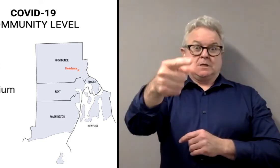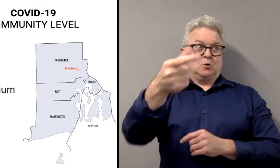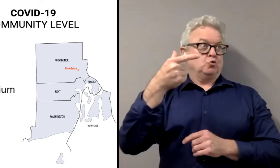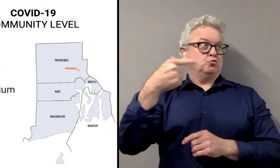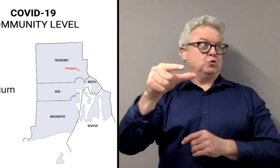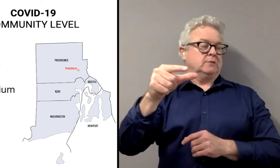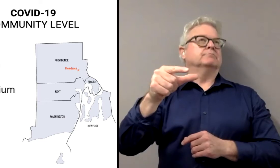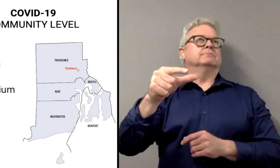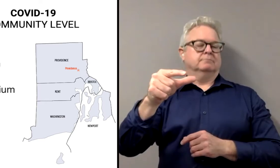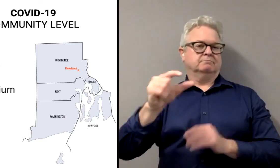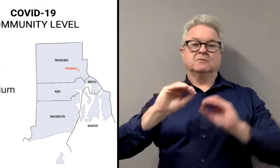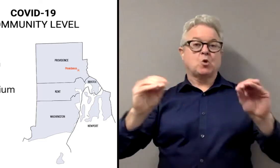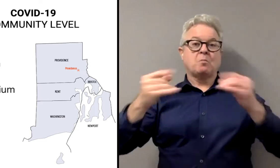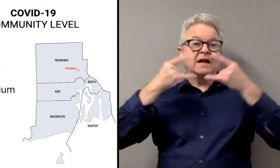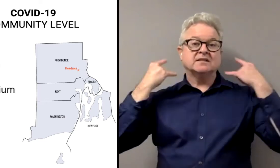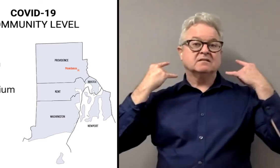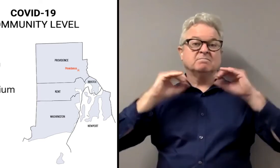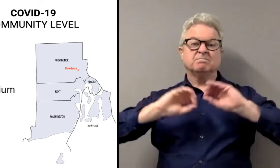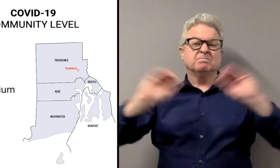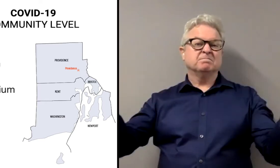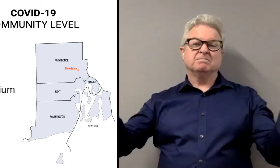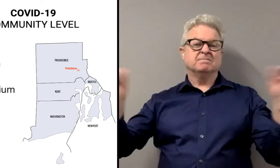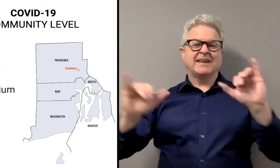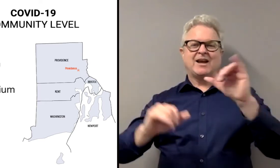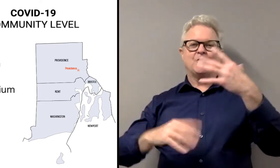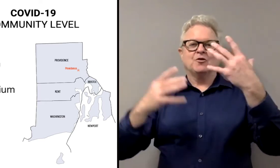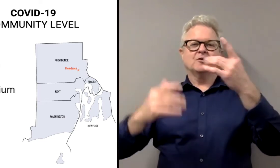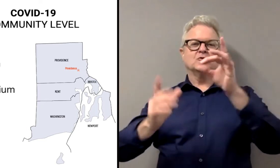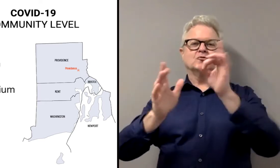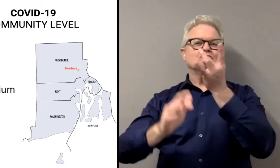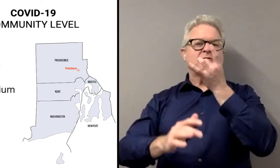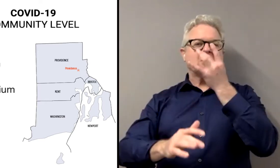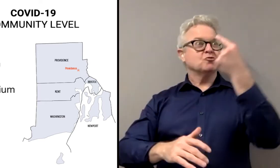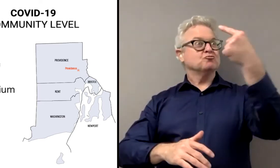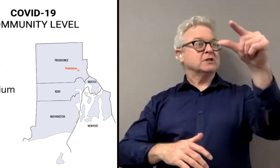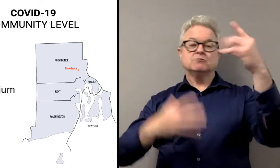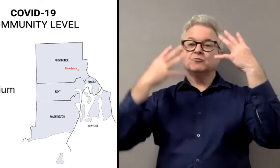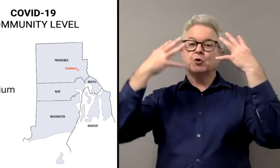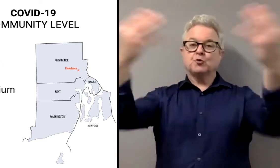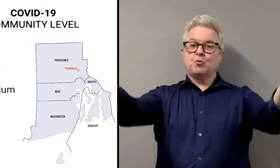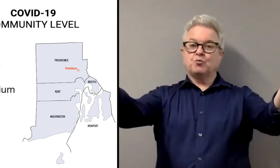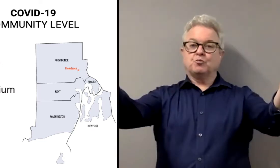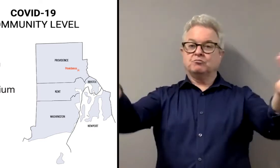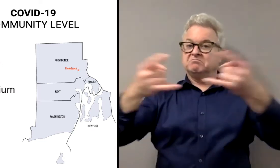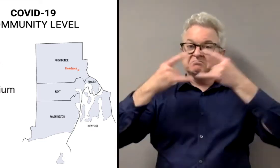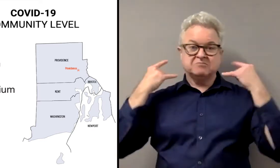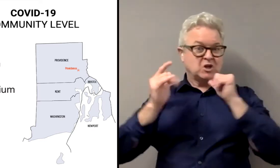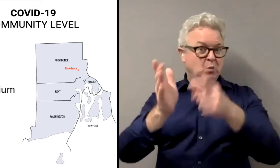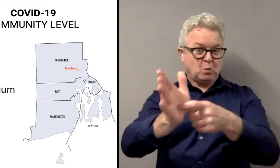see that it's slow and it's green, it basically means that you're not required to wear a mask. Okay. So it's like the green light,